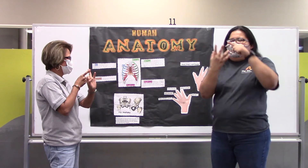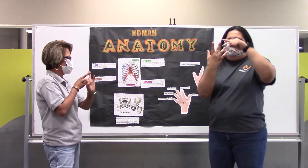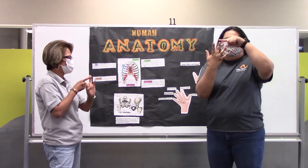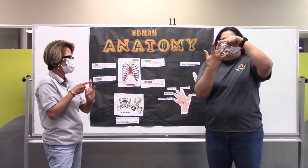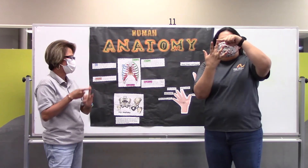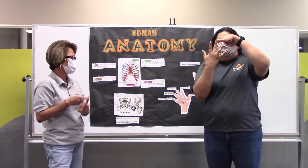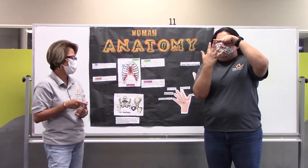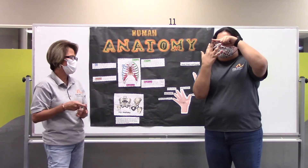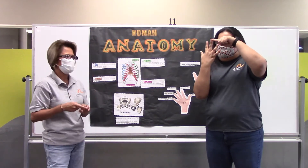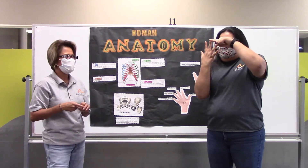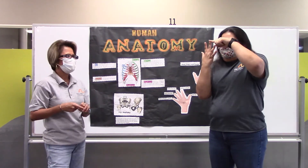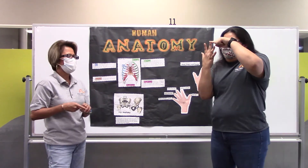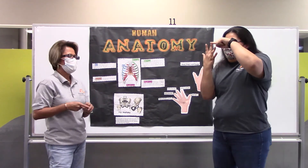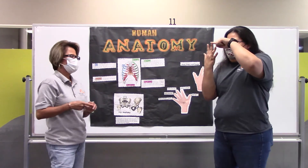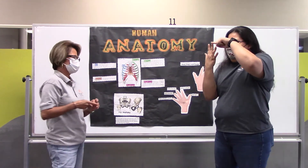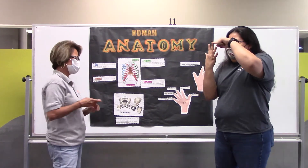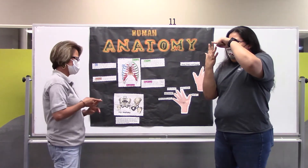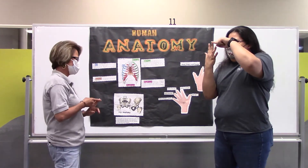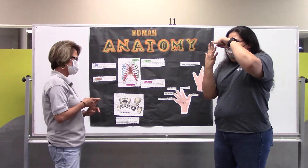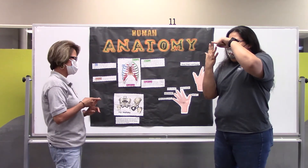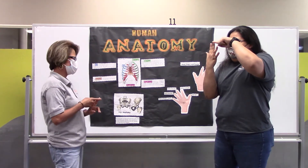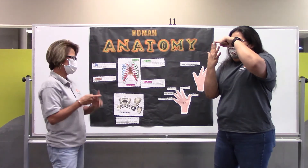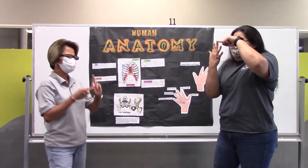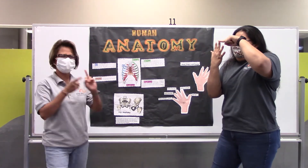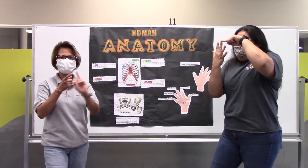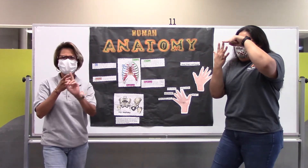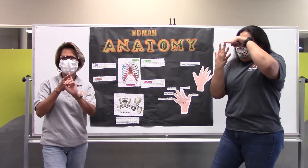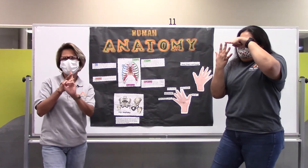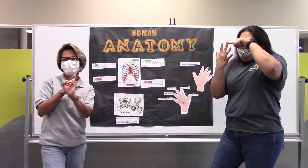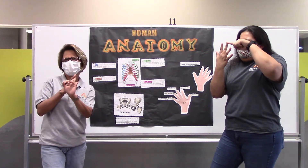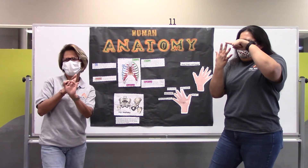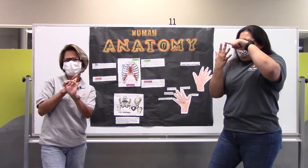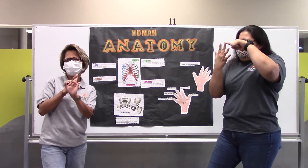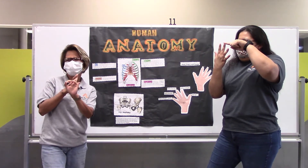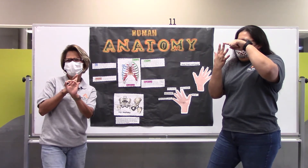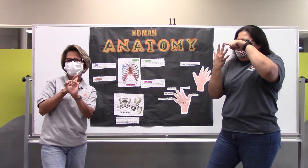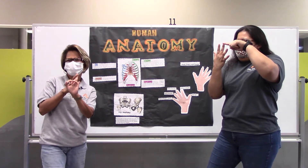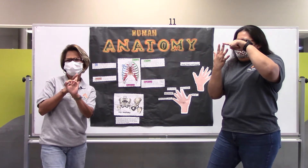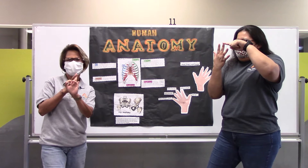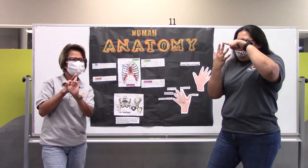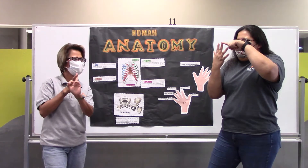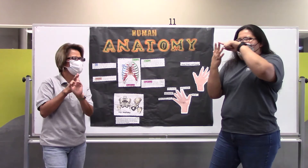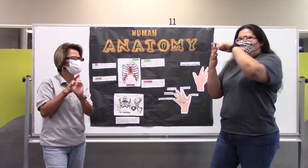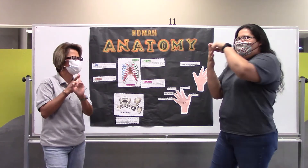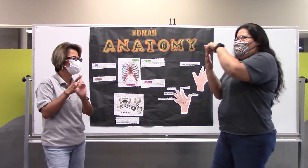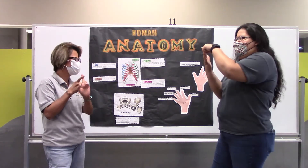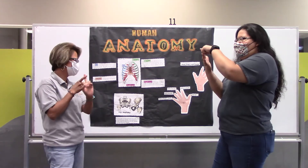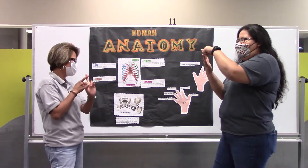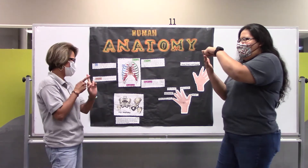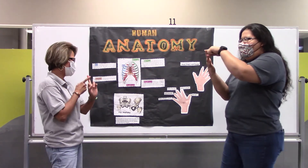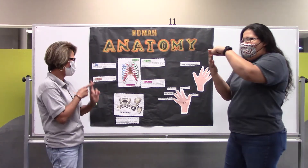what finger this is called? Um, see that. Index fingers? Mm, close. Oh,